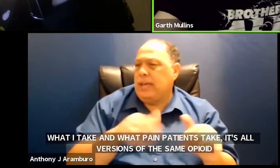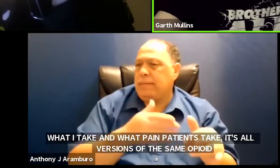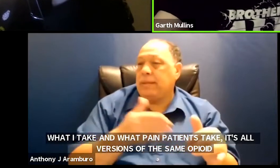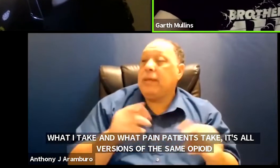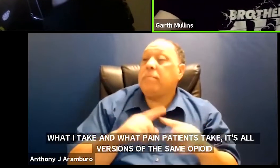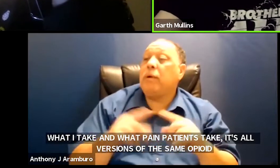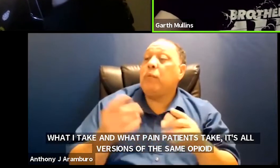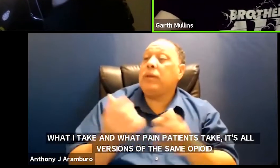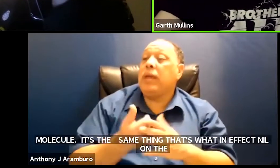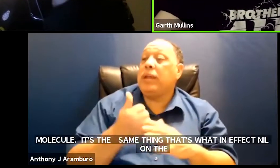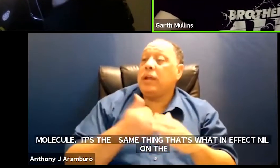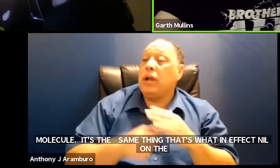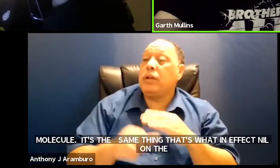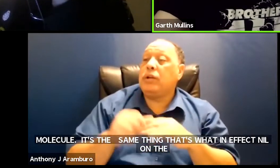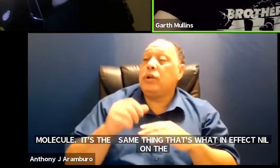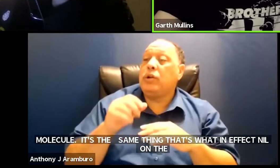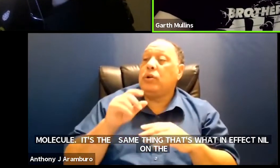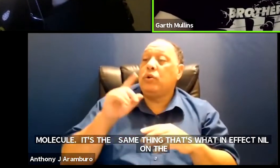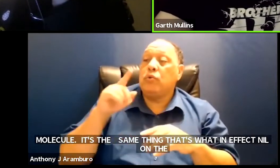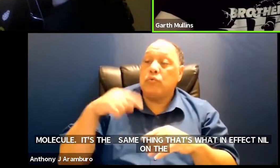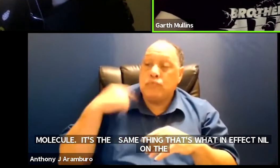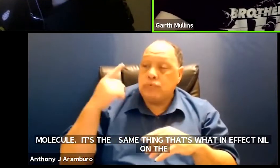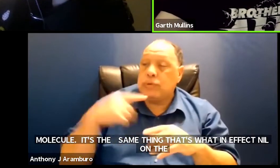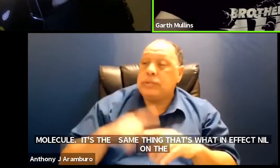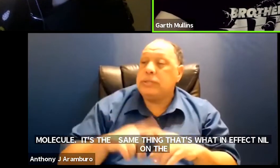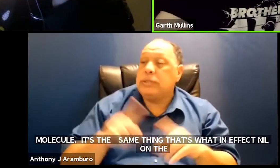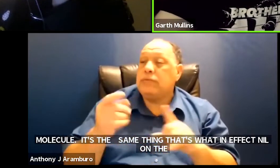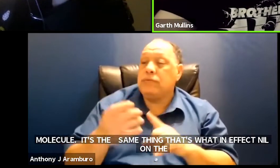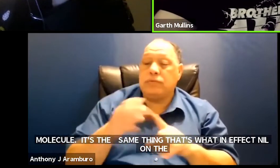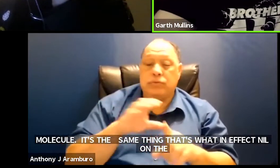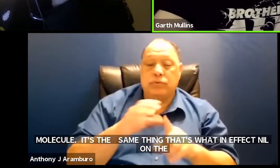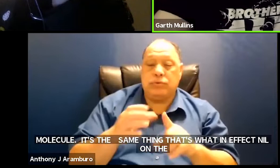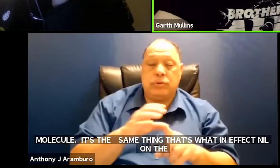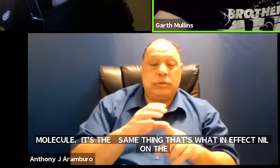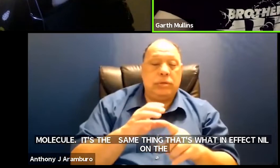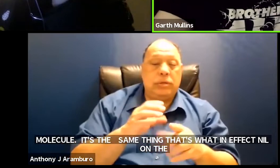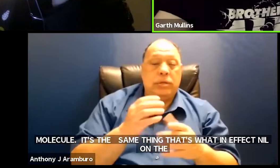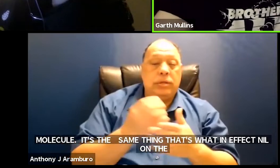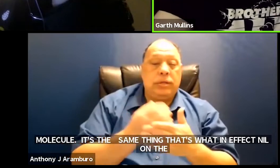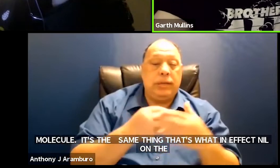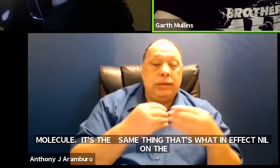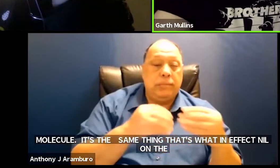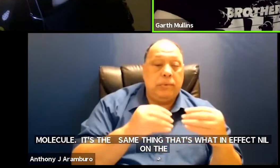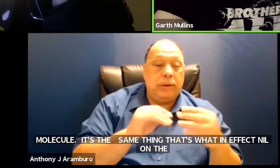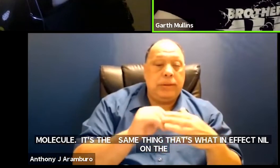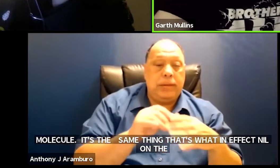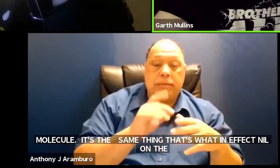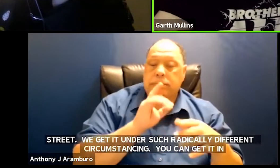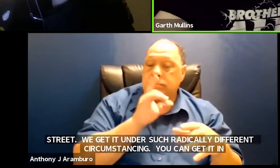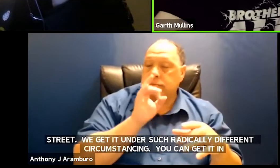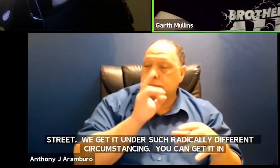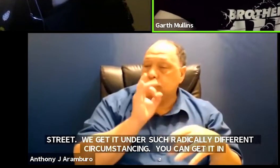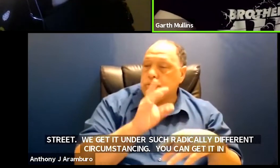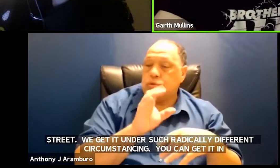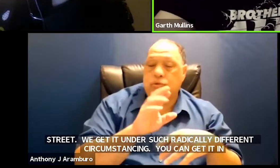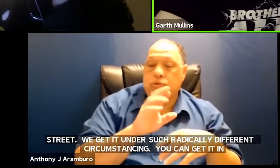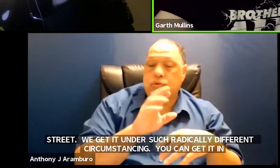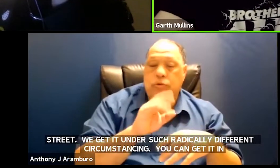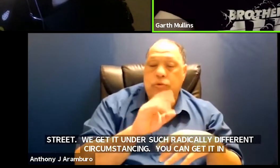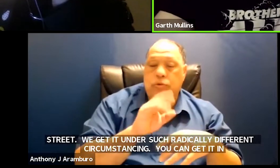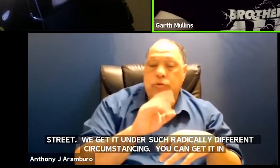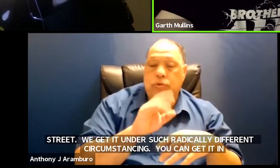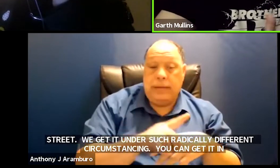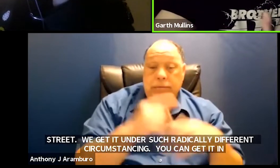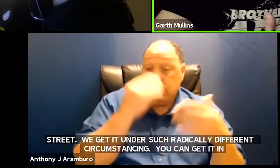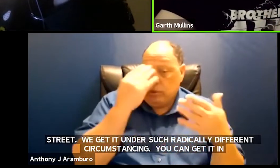radically different circumstances like you can get it in a market that's so criminalized that you don't know what's in it and it can kill you